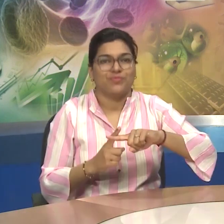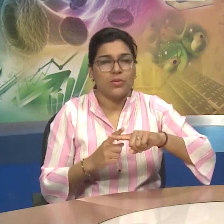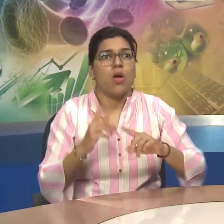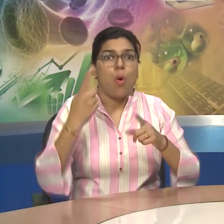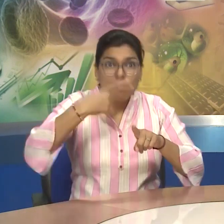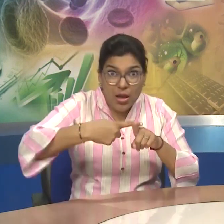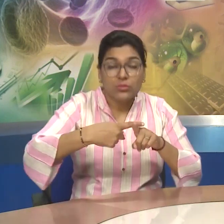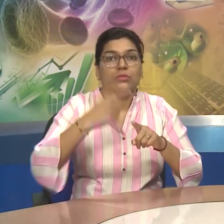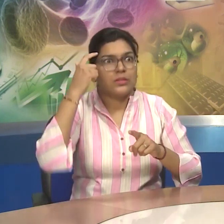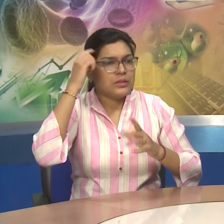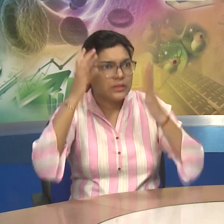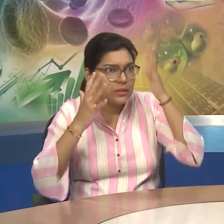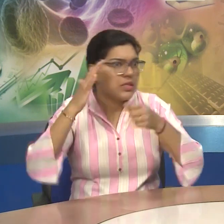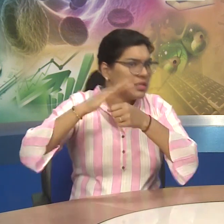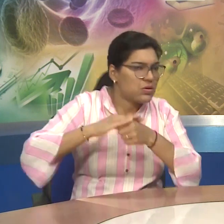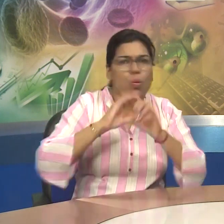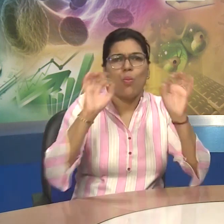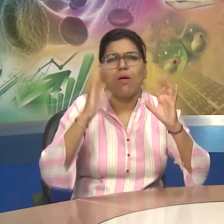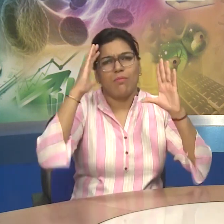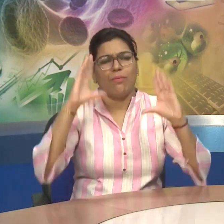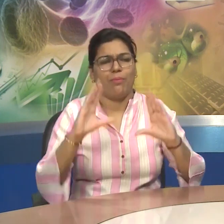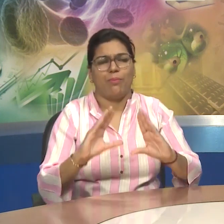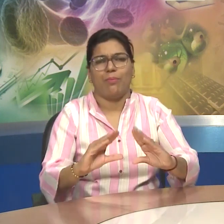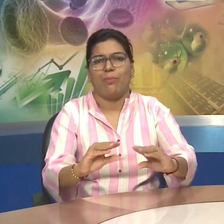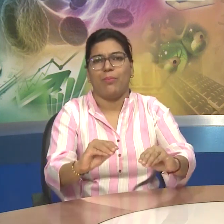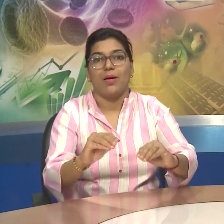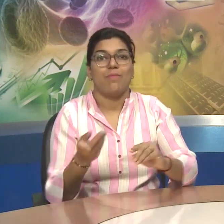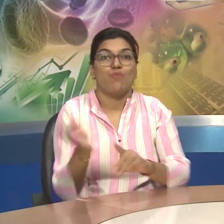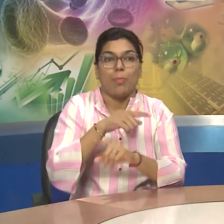To Less To The